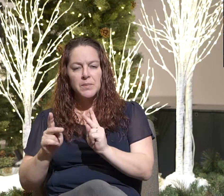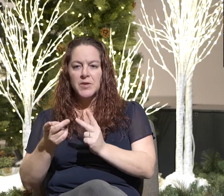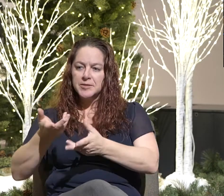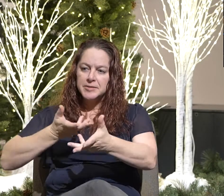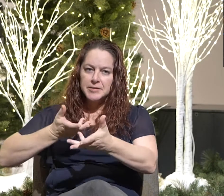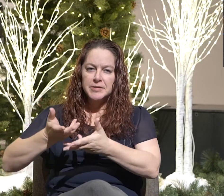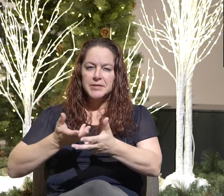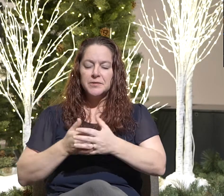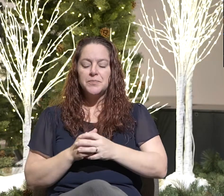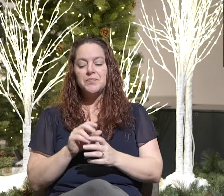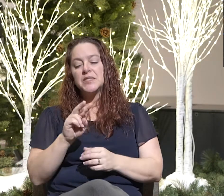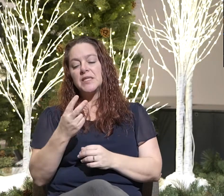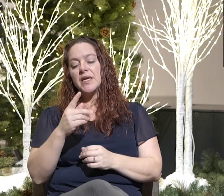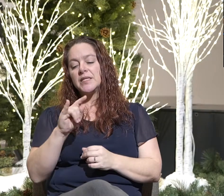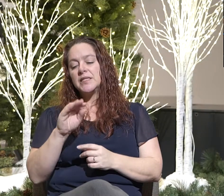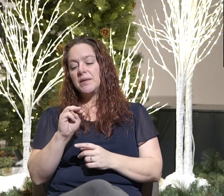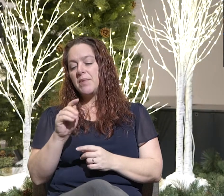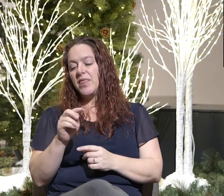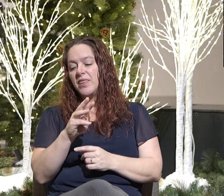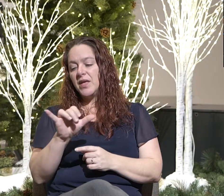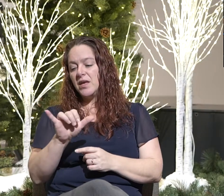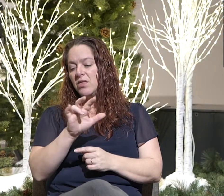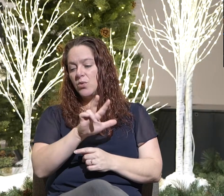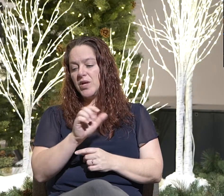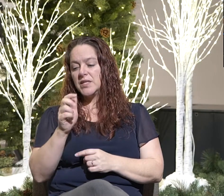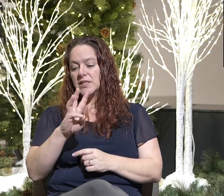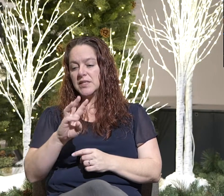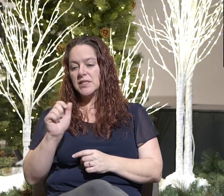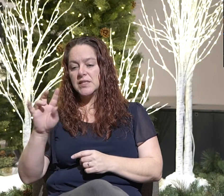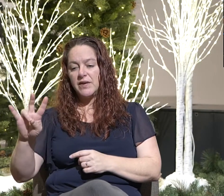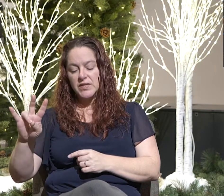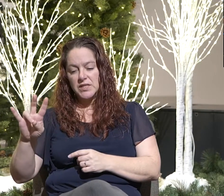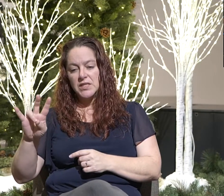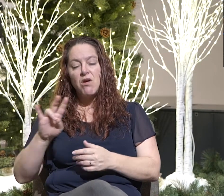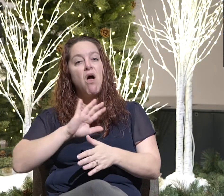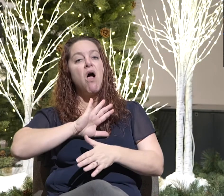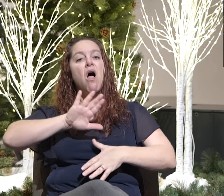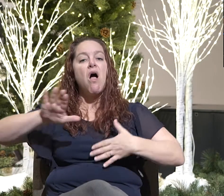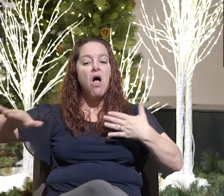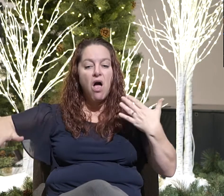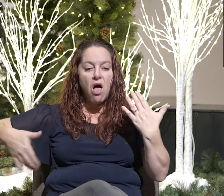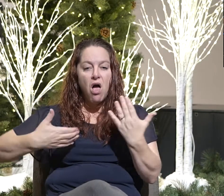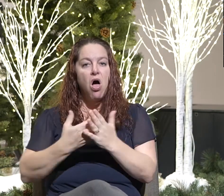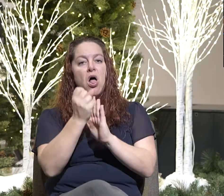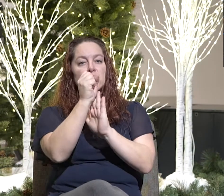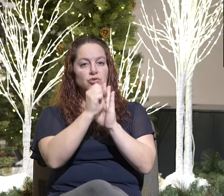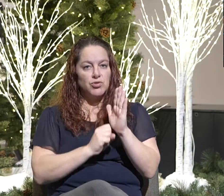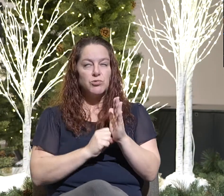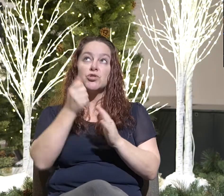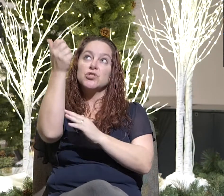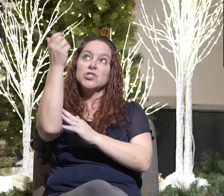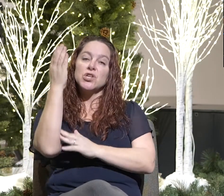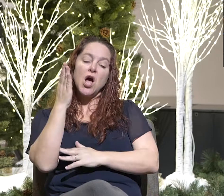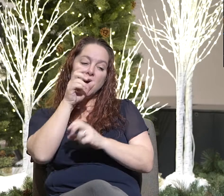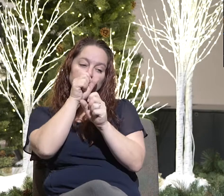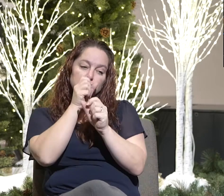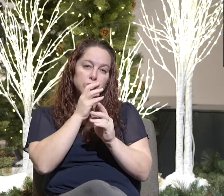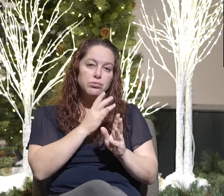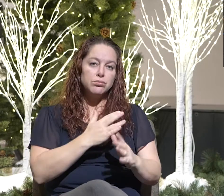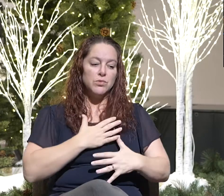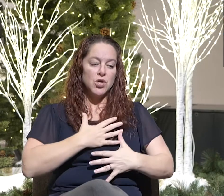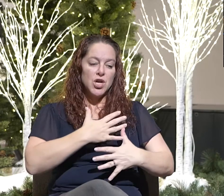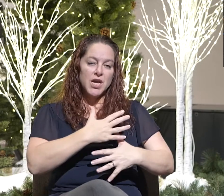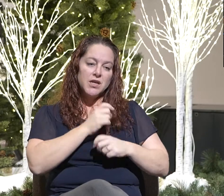2 Timothy 3, 16 and 17, All scripture, all scripture is God-breathed and useful for teaching,